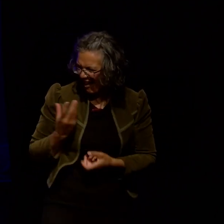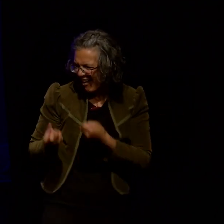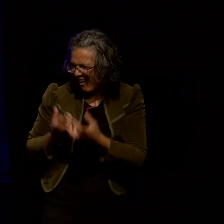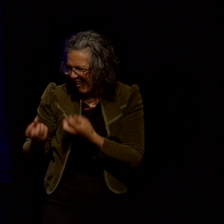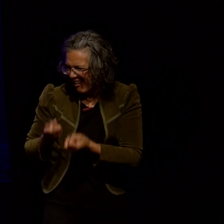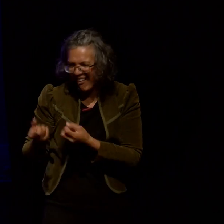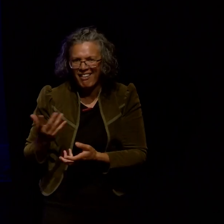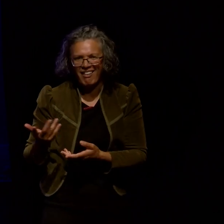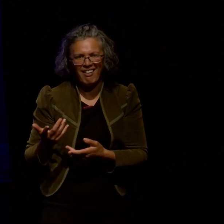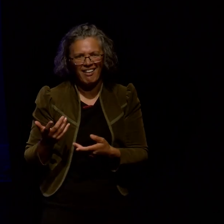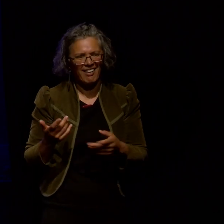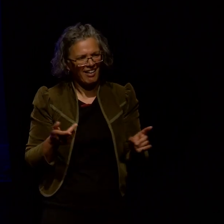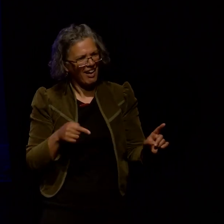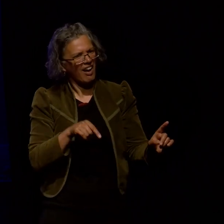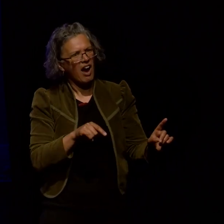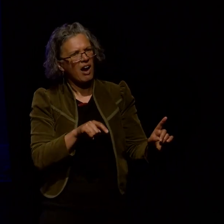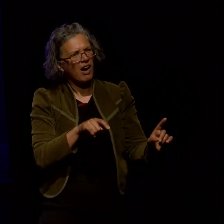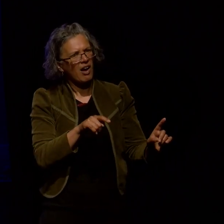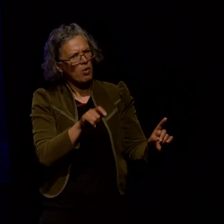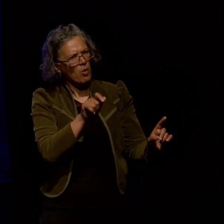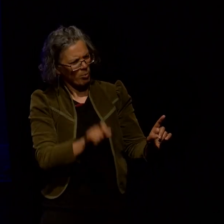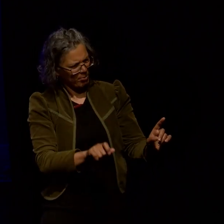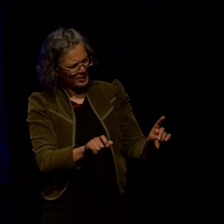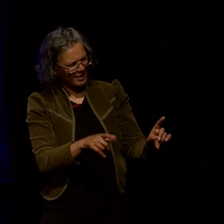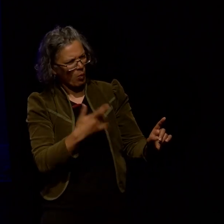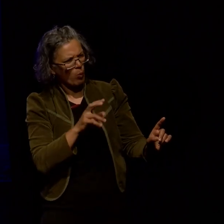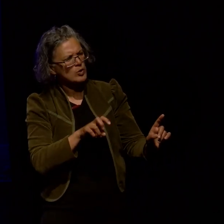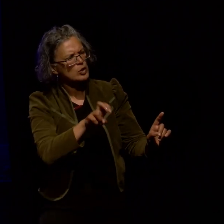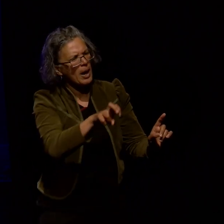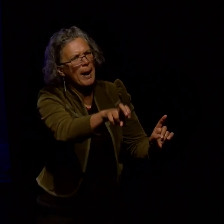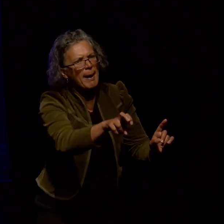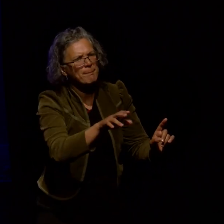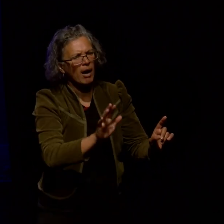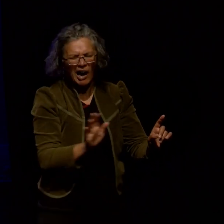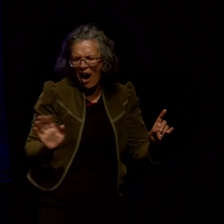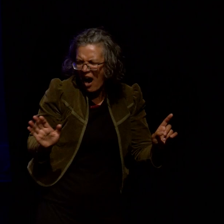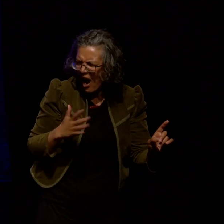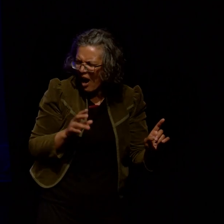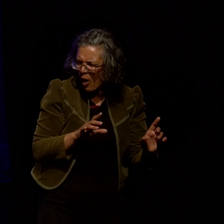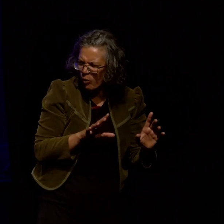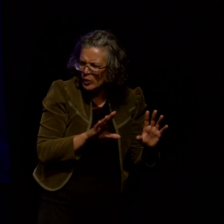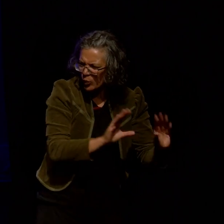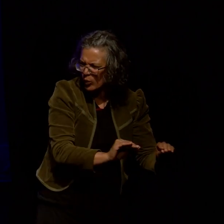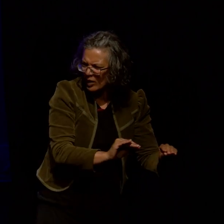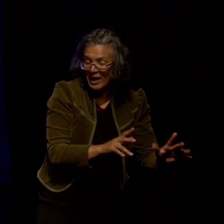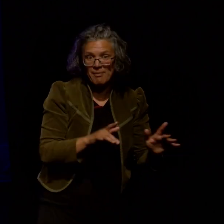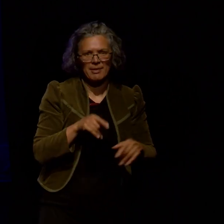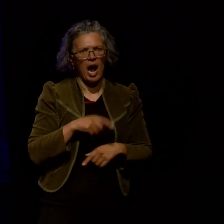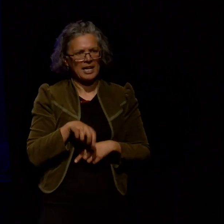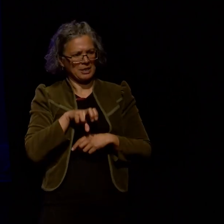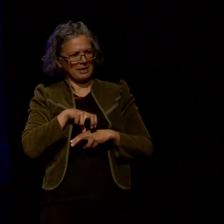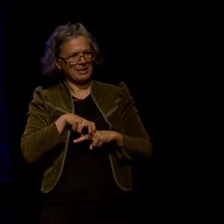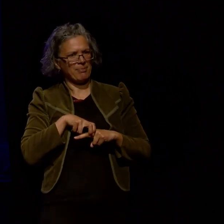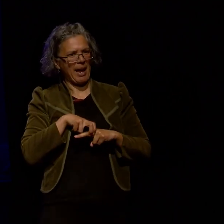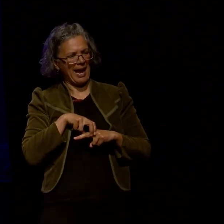debate when does one person want to go forward but the other person wants to hang back with peers I speak even less although when one